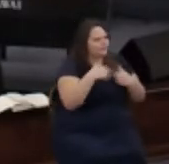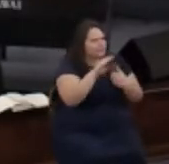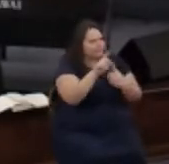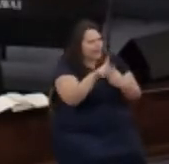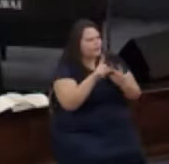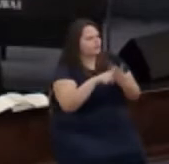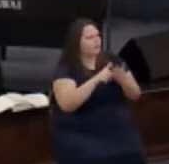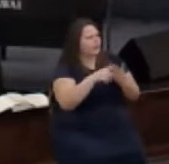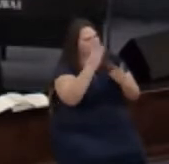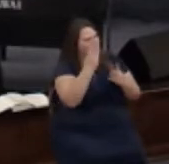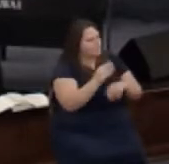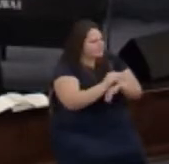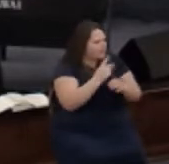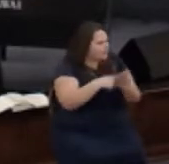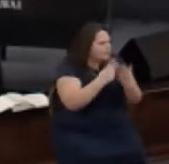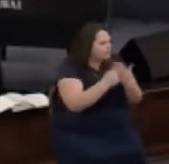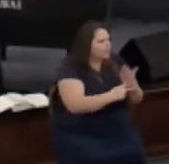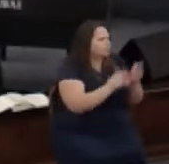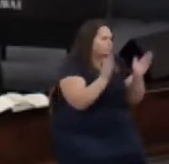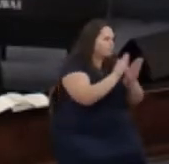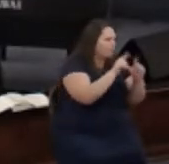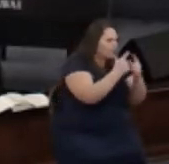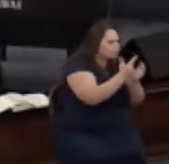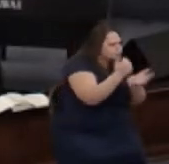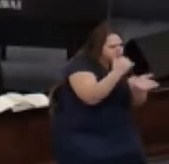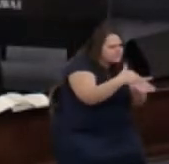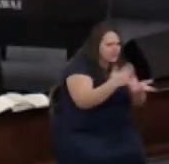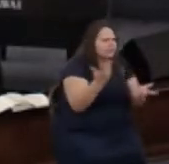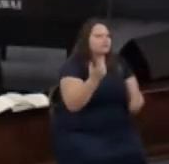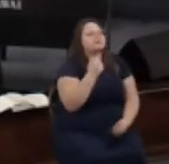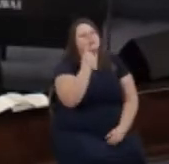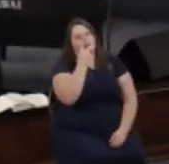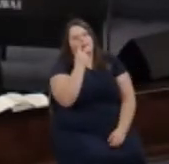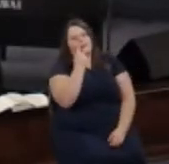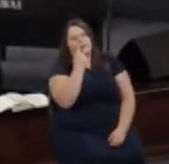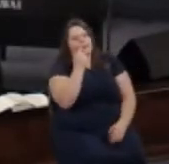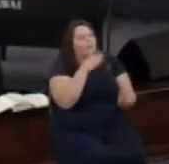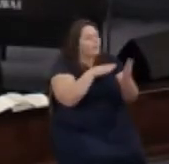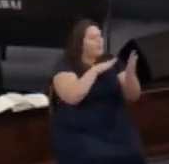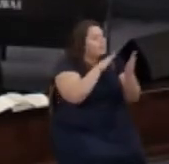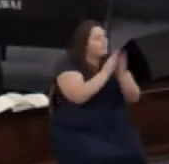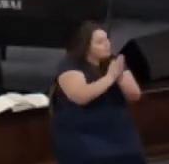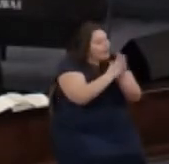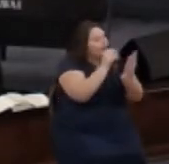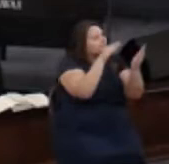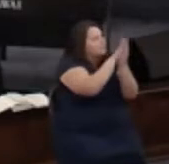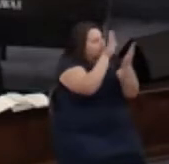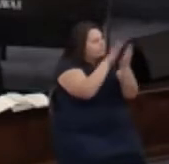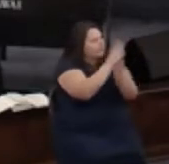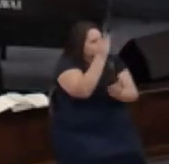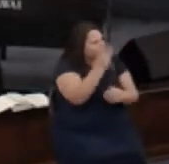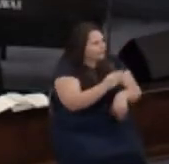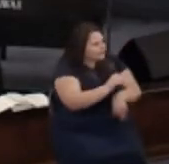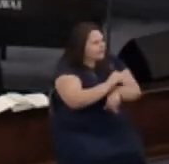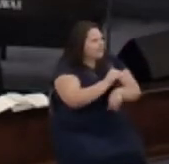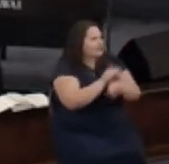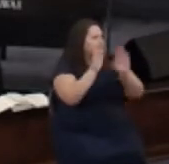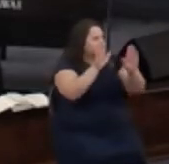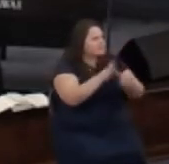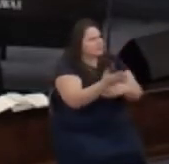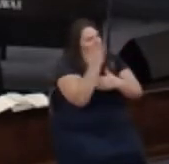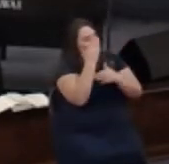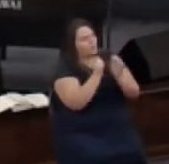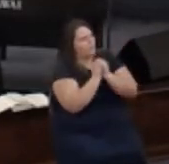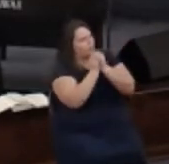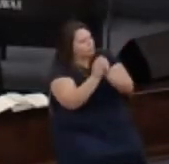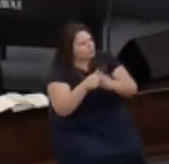our Wednesday night program we have our small group studies we have praise and praise from Wednesday night we have our Sunday morning worship time